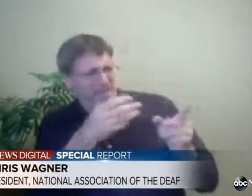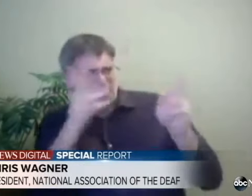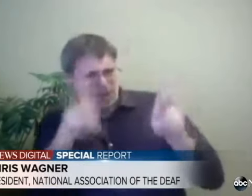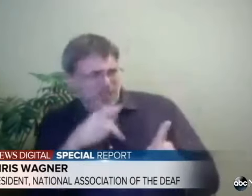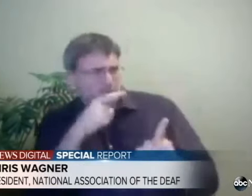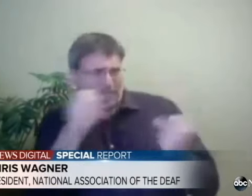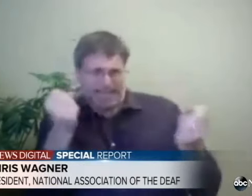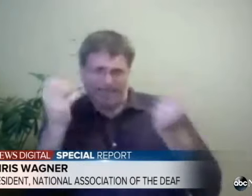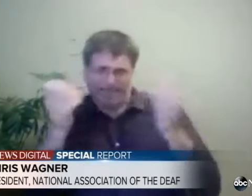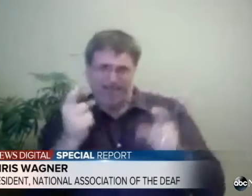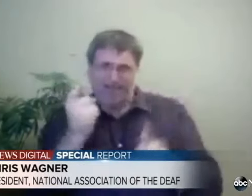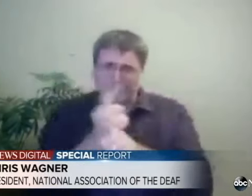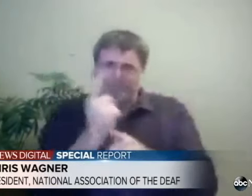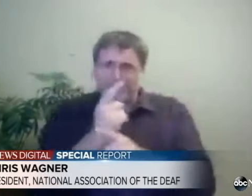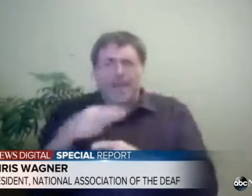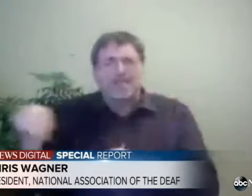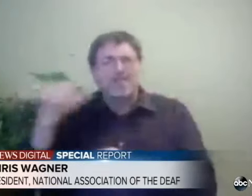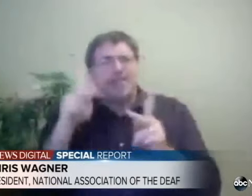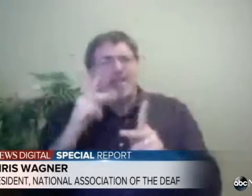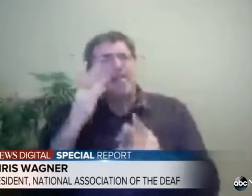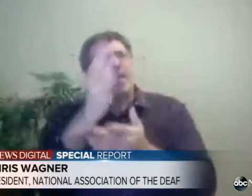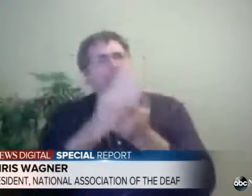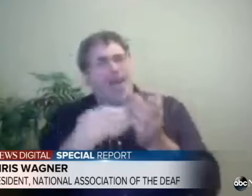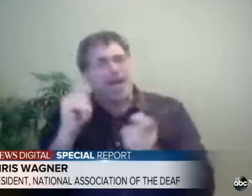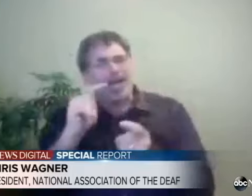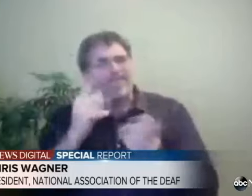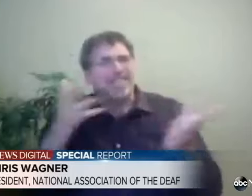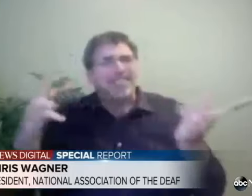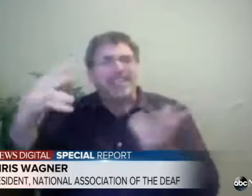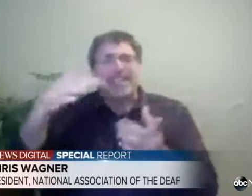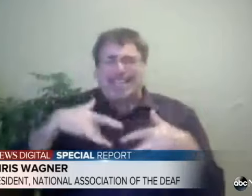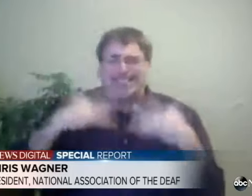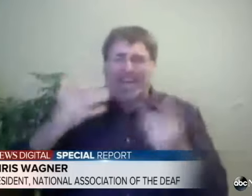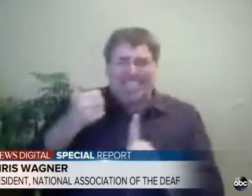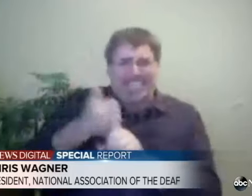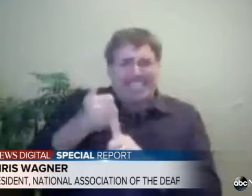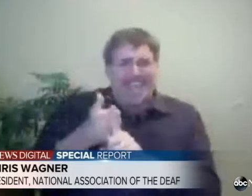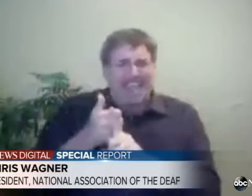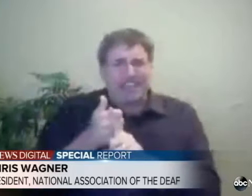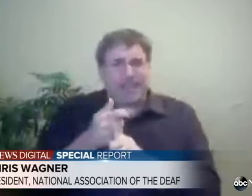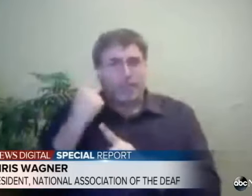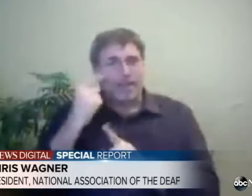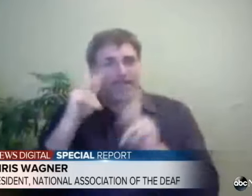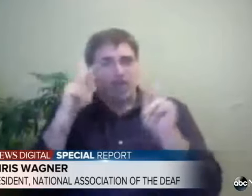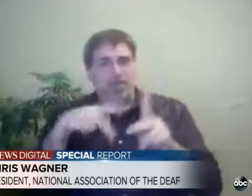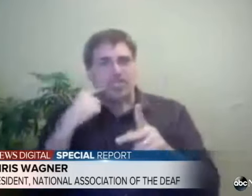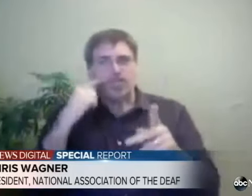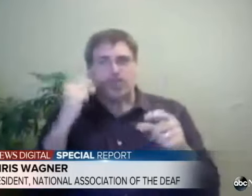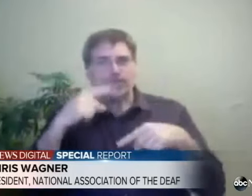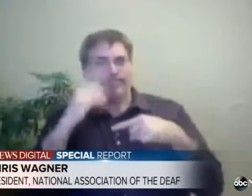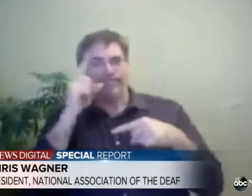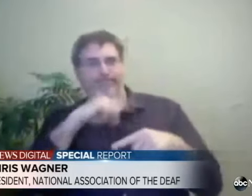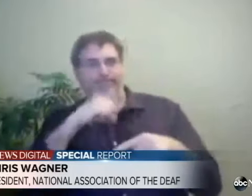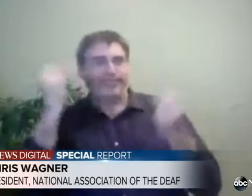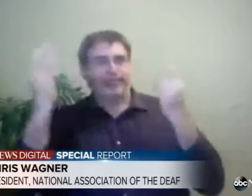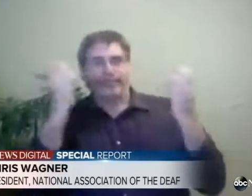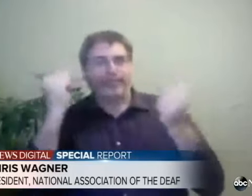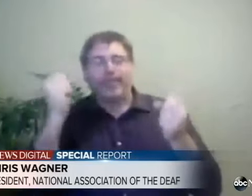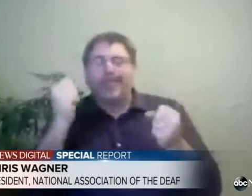to have a qualified individual who can sign appropriately and gather the information and be a part of the event. But because of this